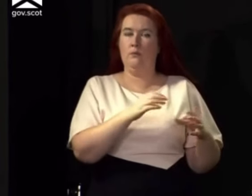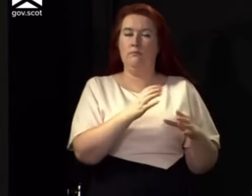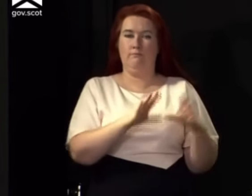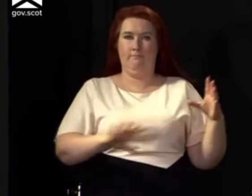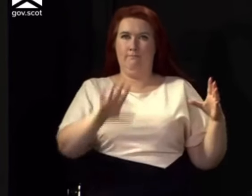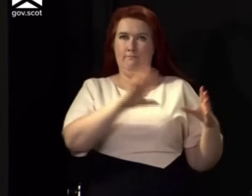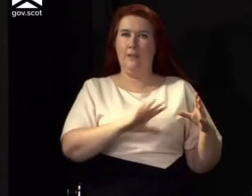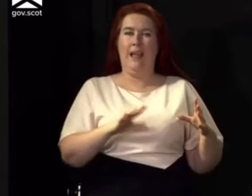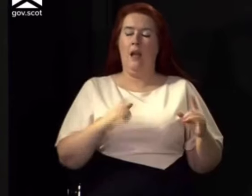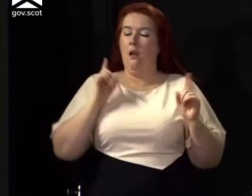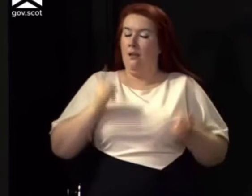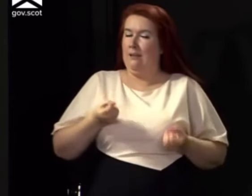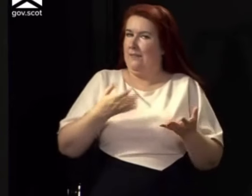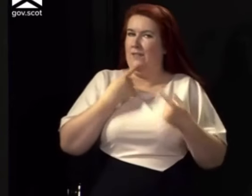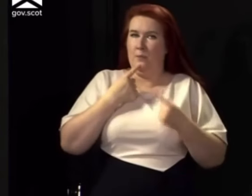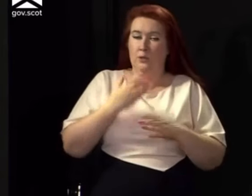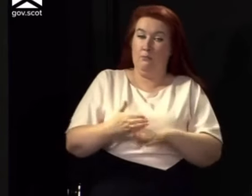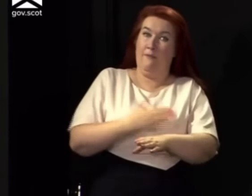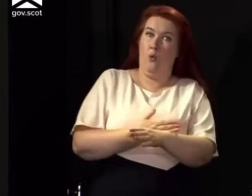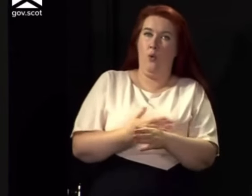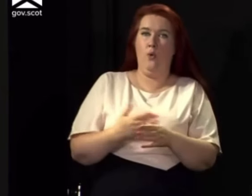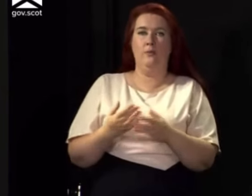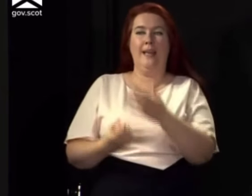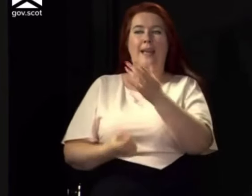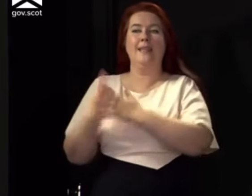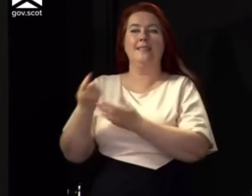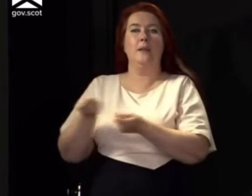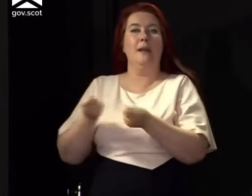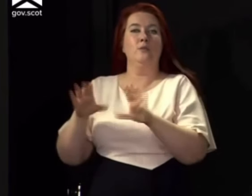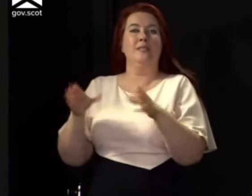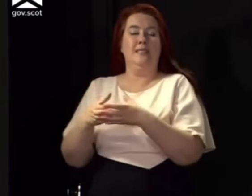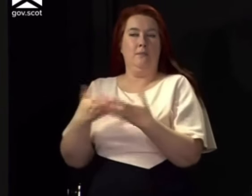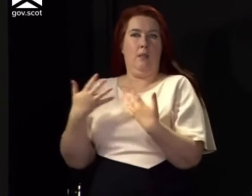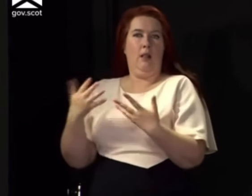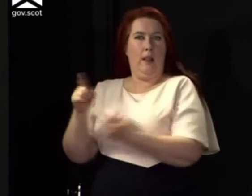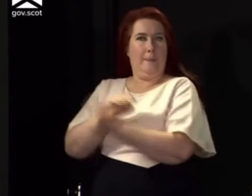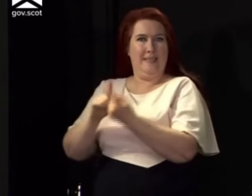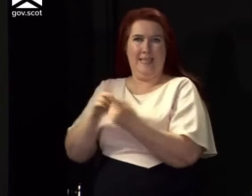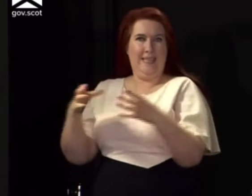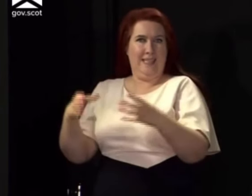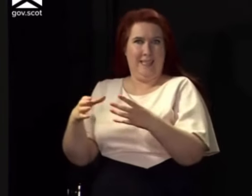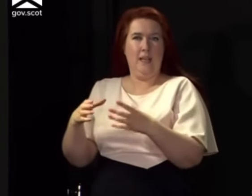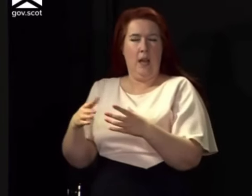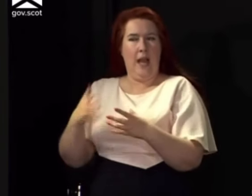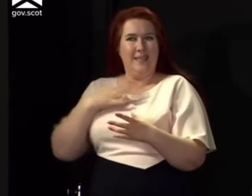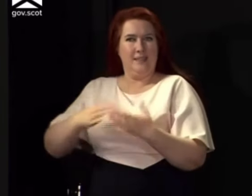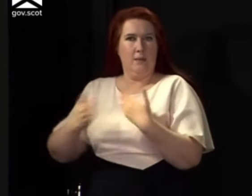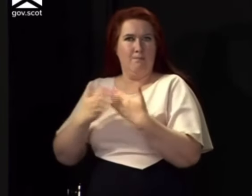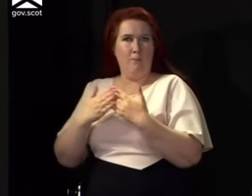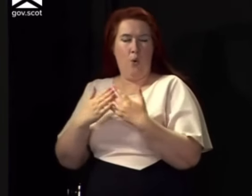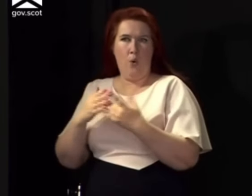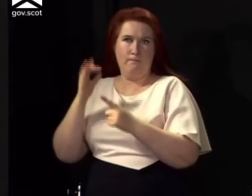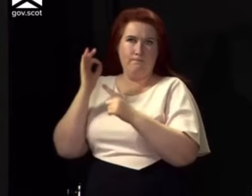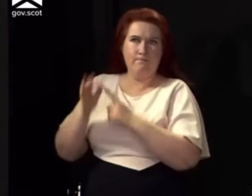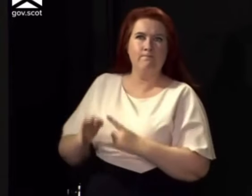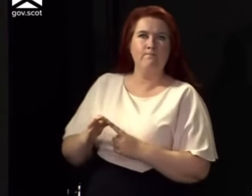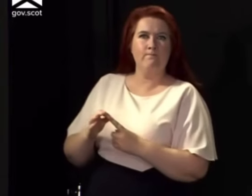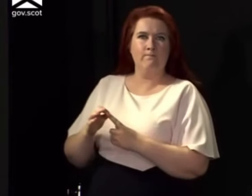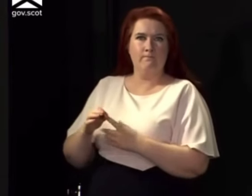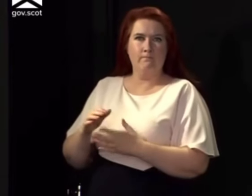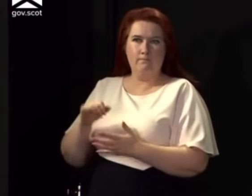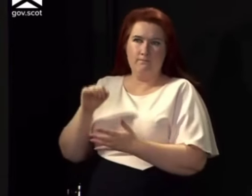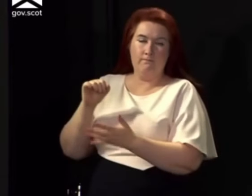home because of quarantine. I'm not saying anybody's selfish. I'm just saying who the fuck knows what's gonna happen? And yet again,